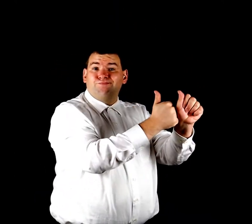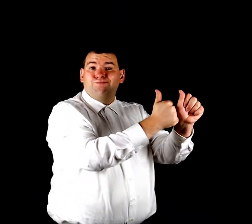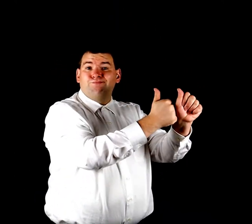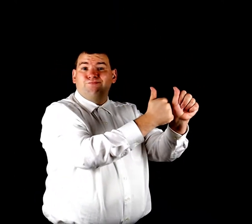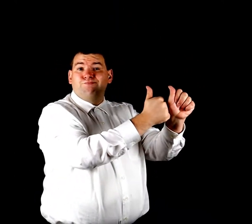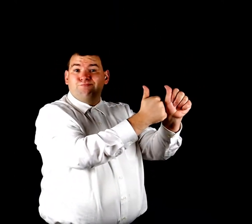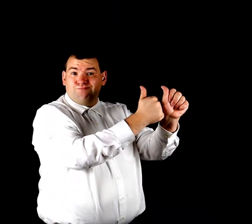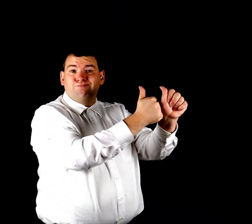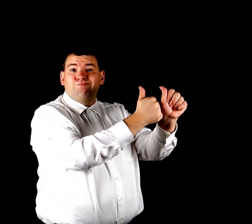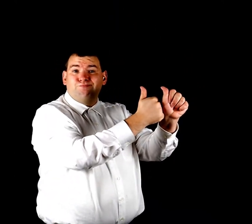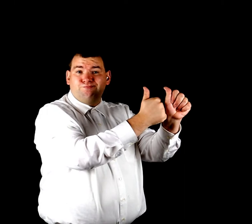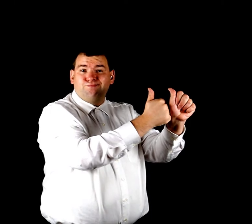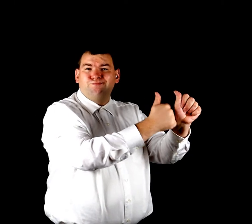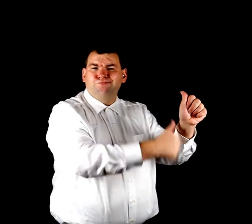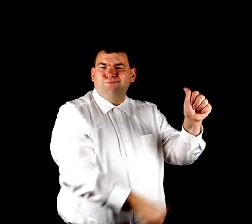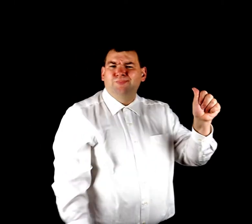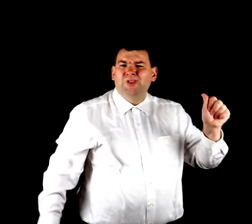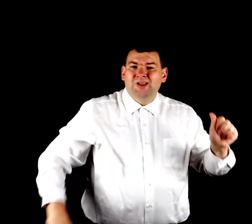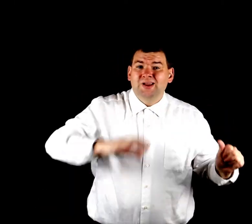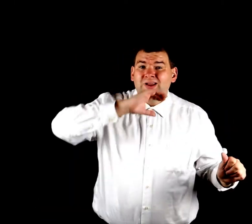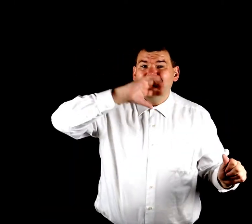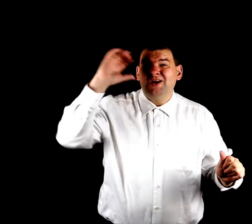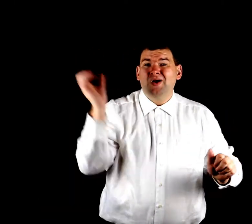got on It's a